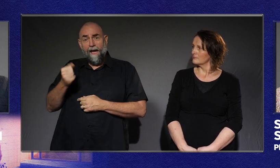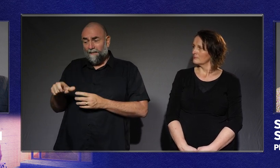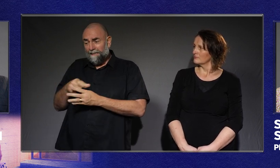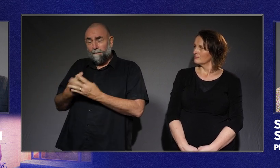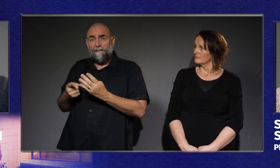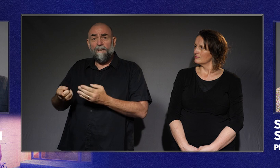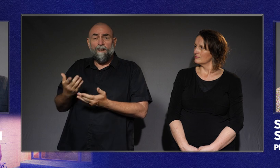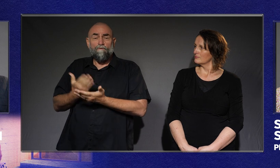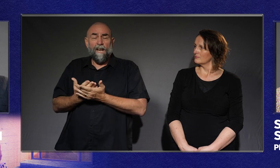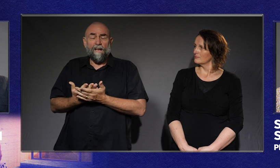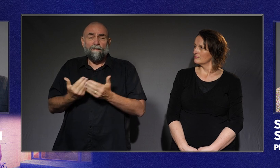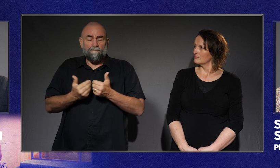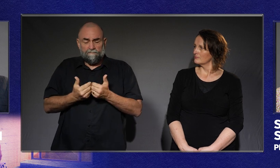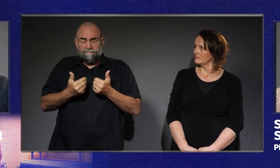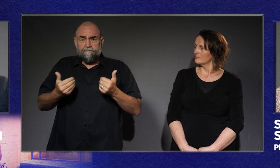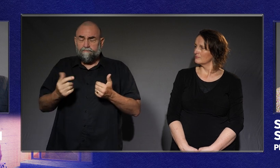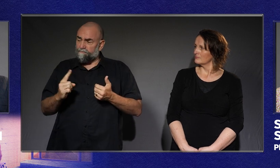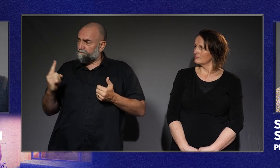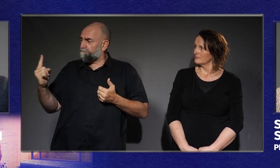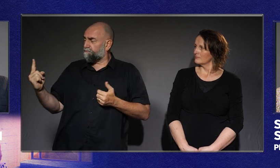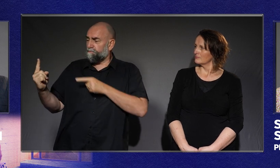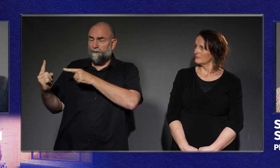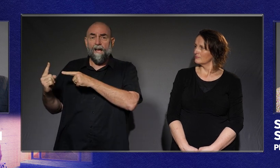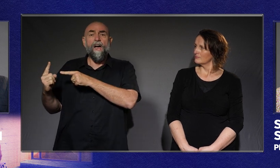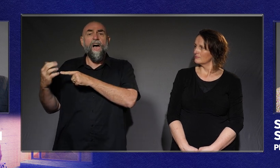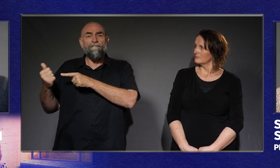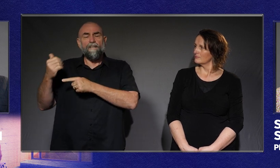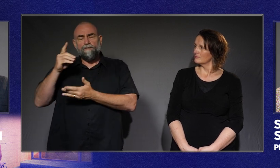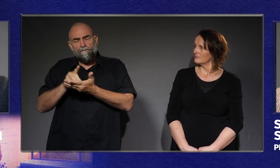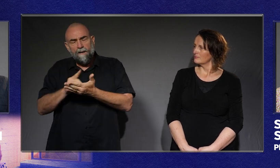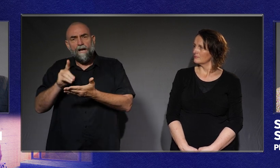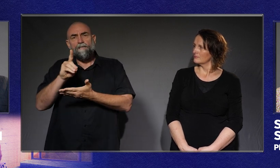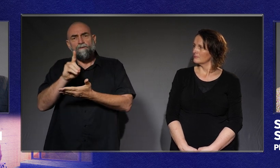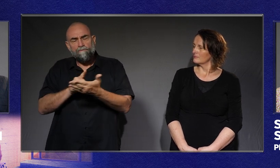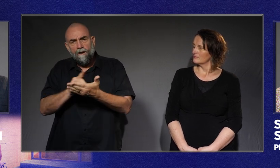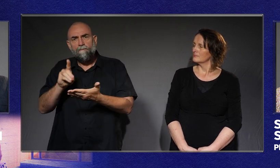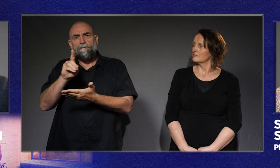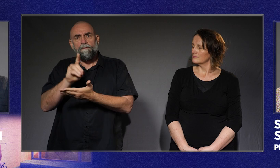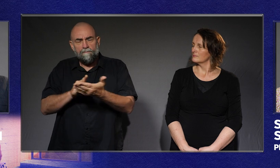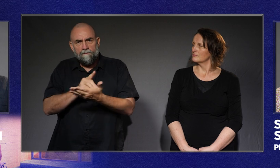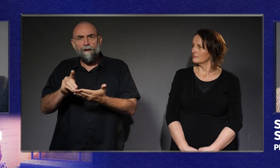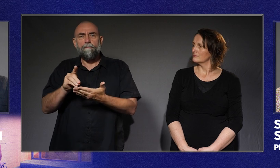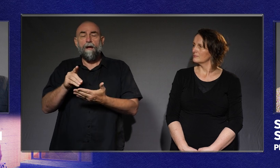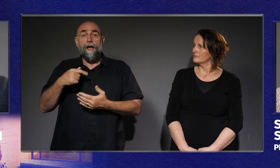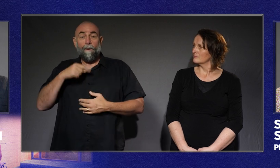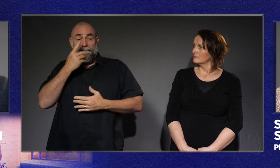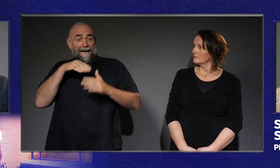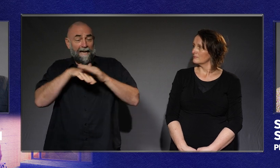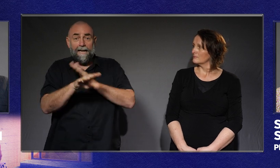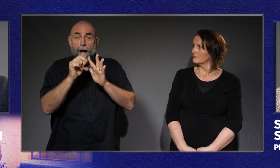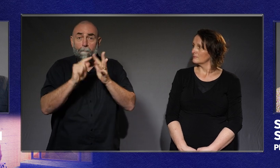marginalized in Australia, and we face discrimination every day. And if we can't get access to public spaces, right?